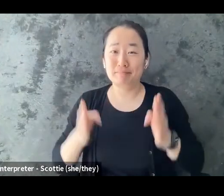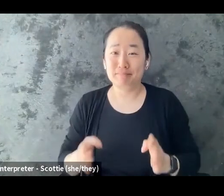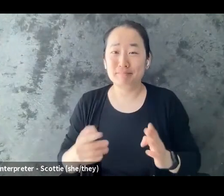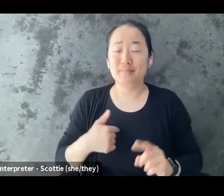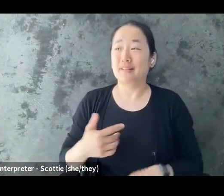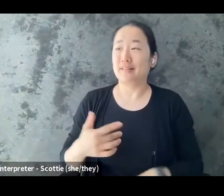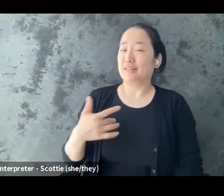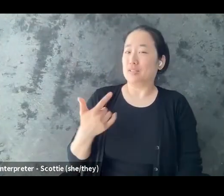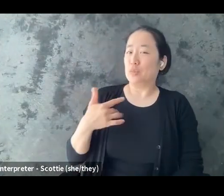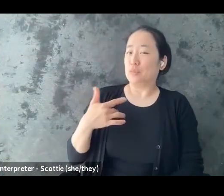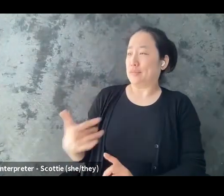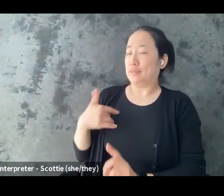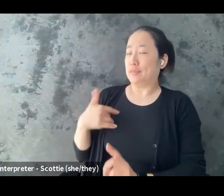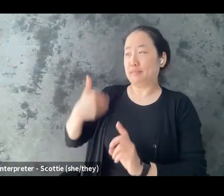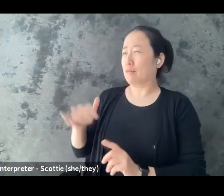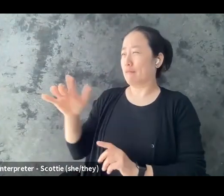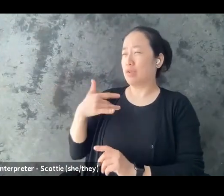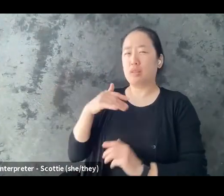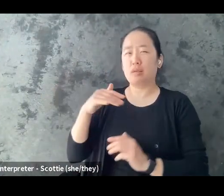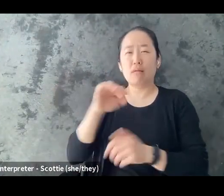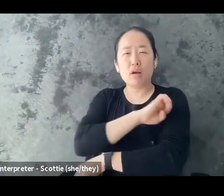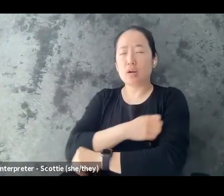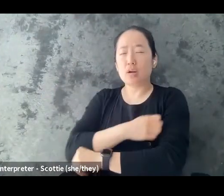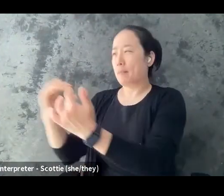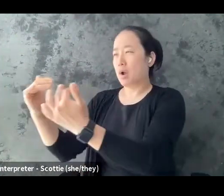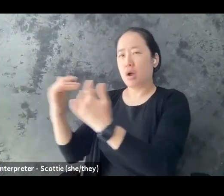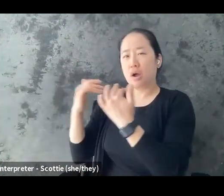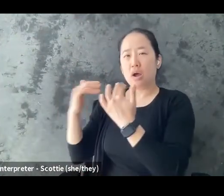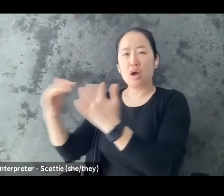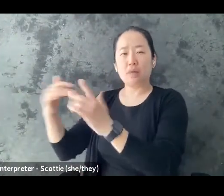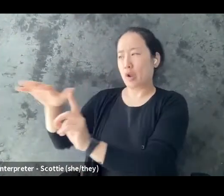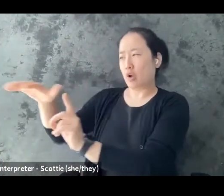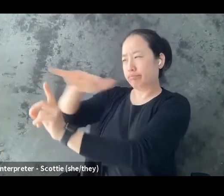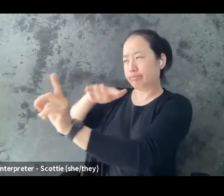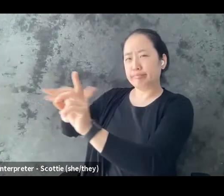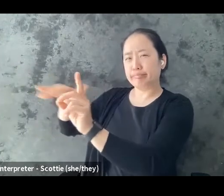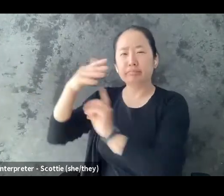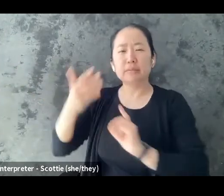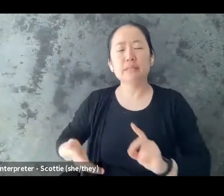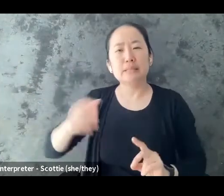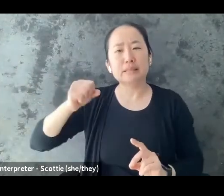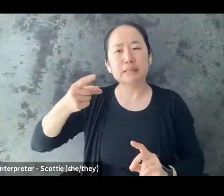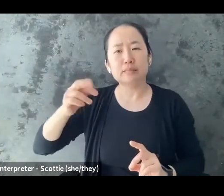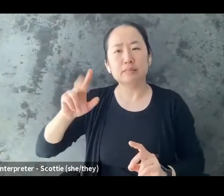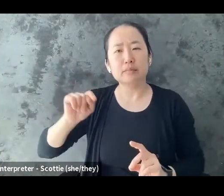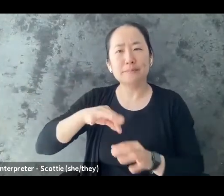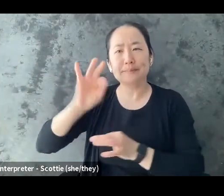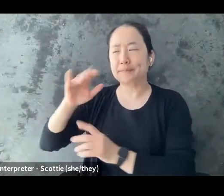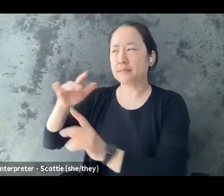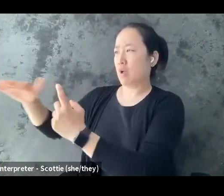feel kind of their spirit in a way that can be really helpful too of um maybe some of